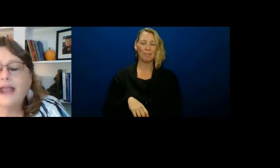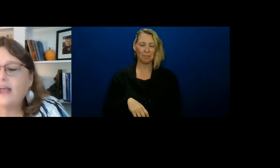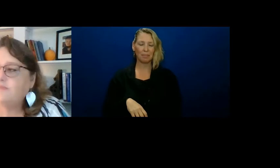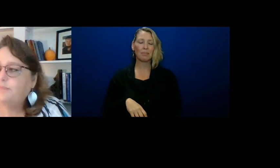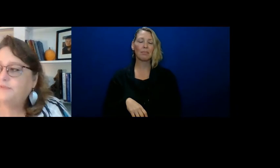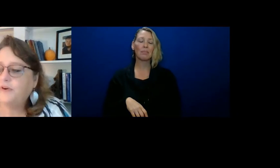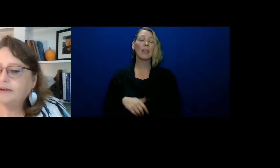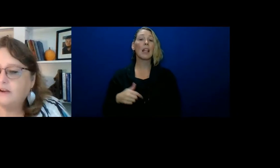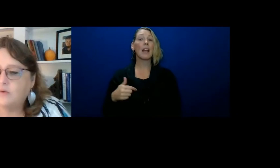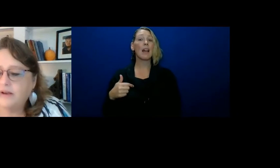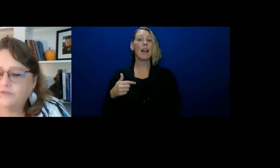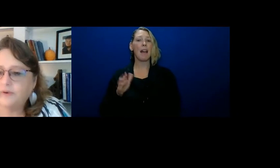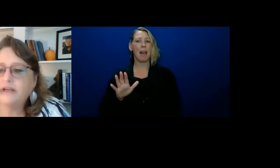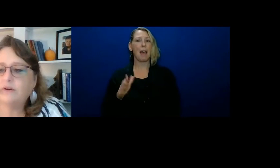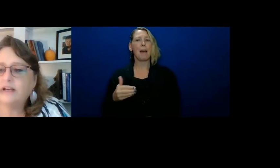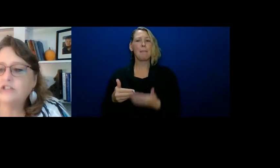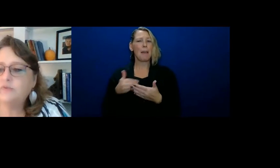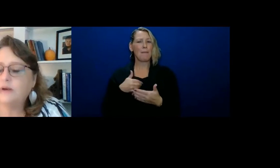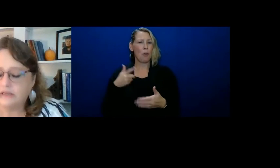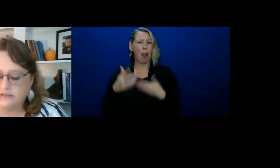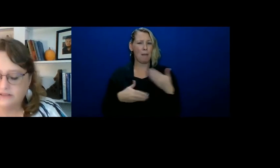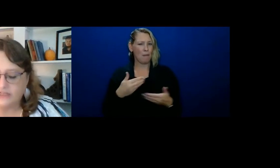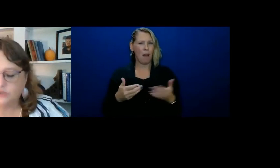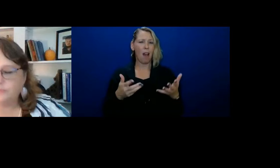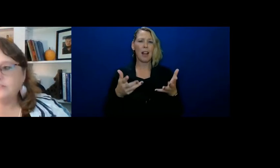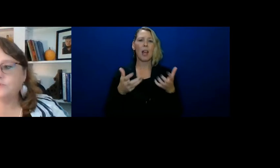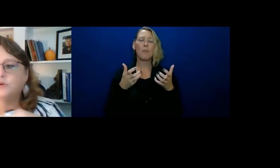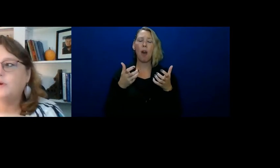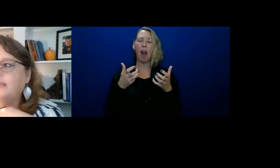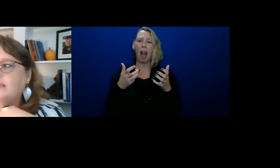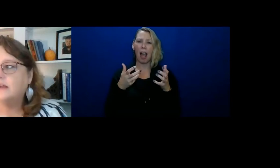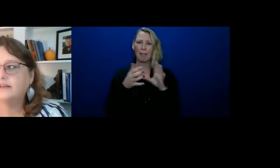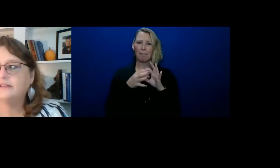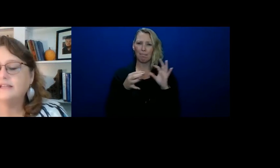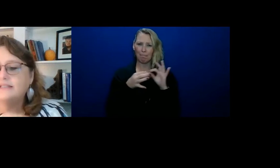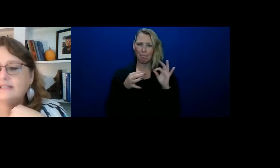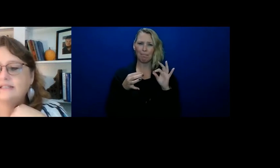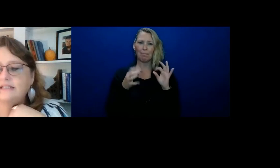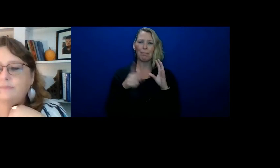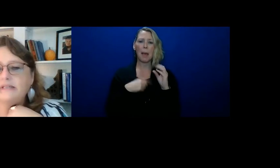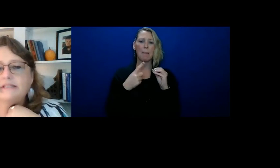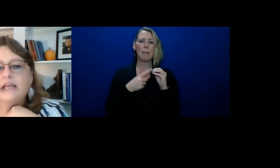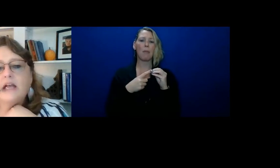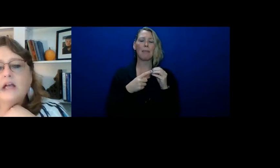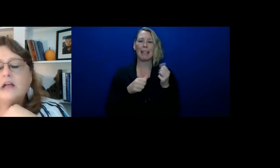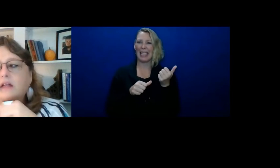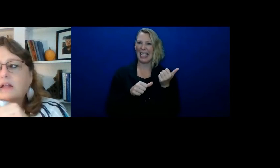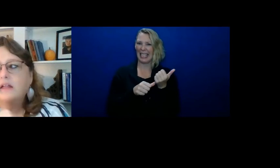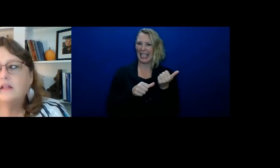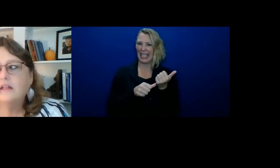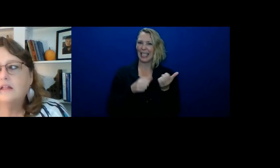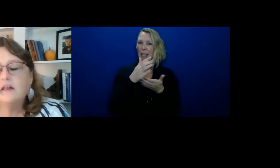I have, before I go on from here, I just want to touch base real quick on the assistance piece.